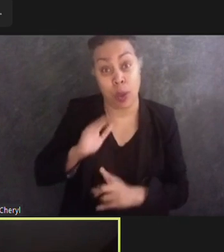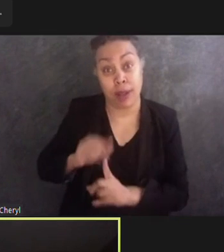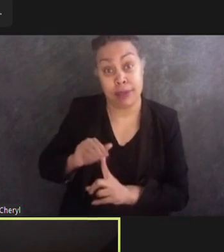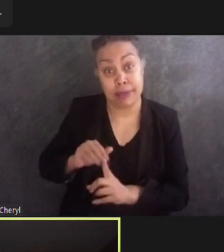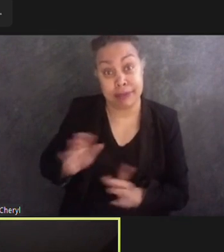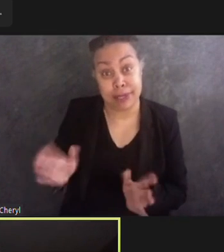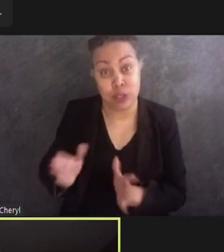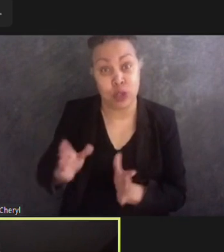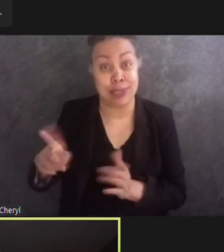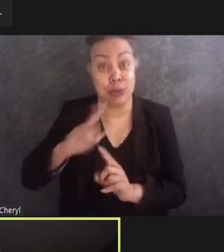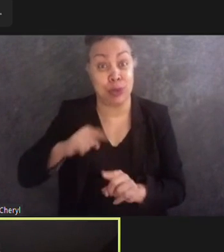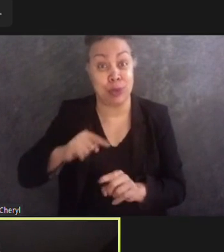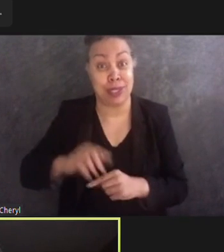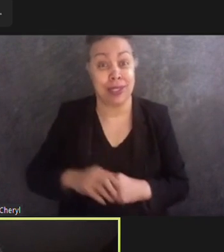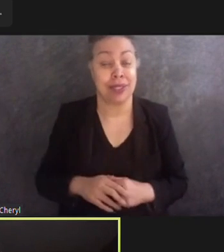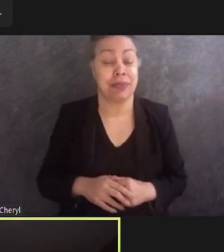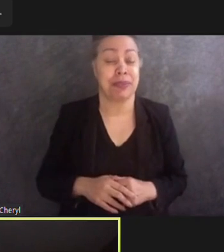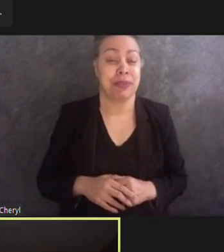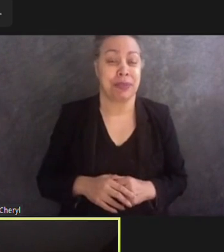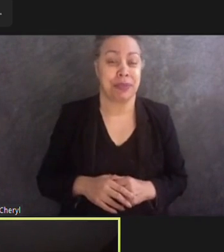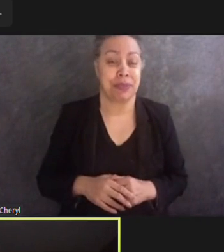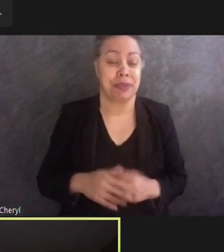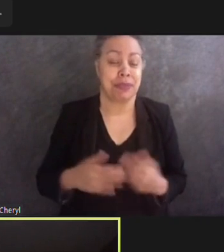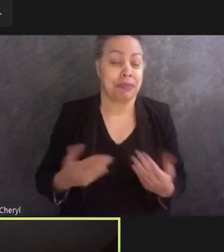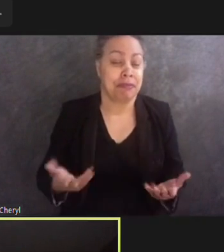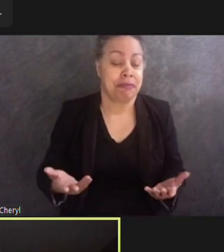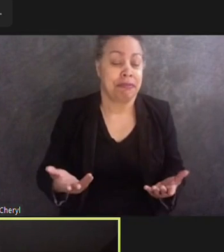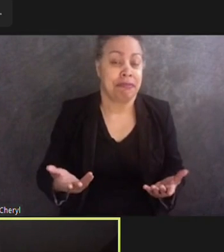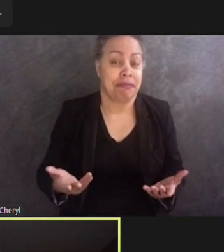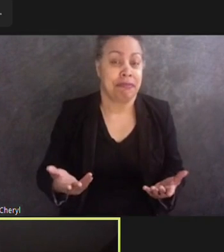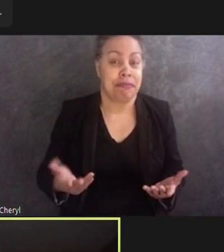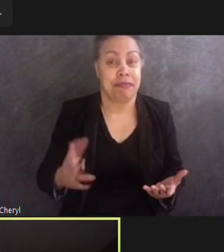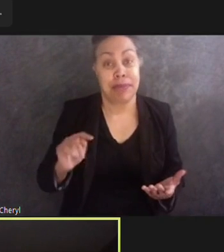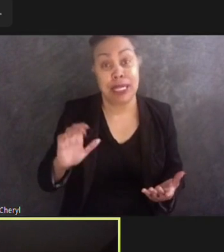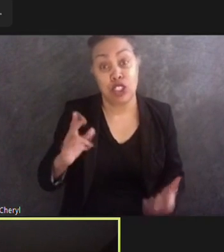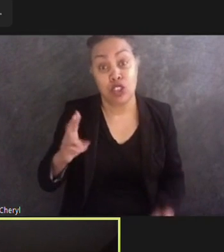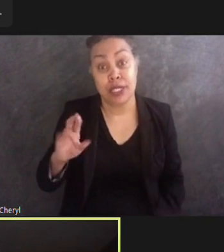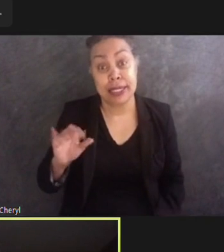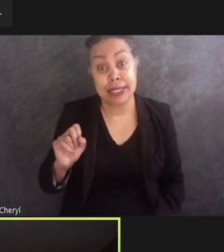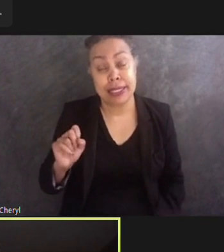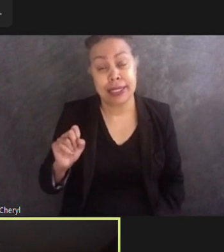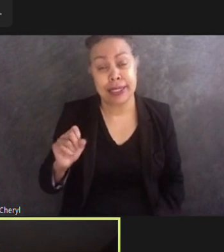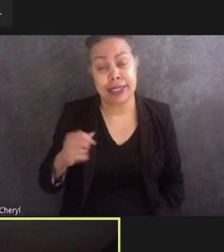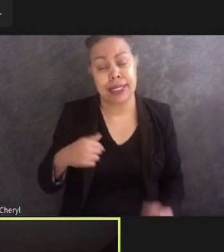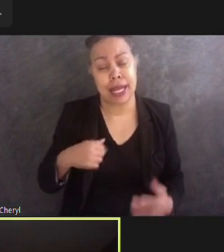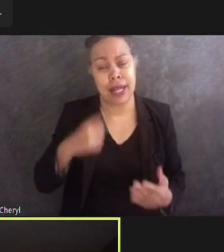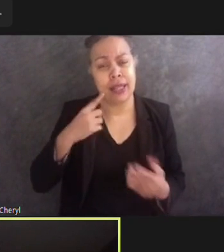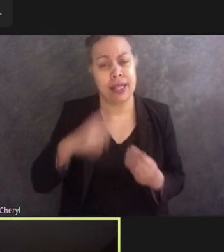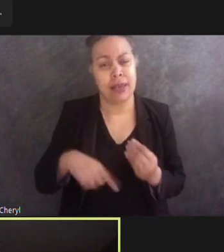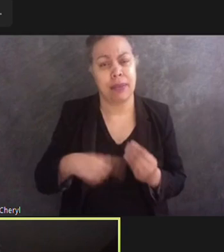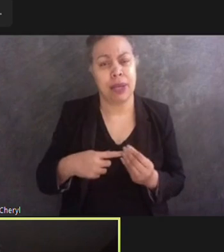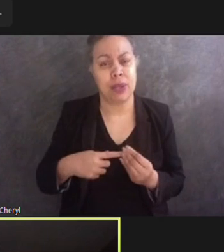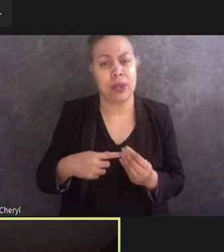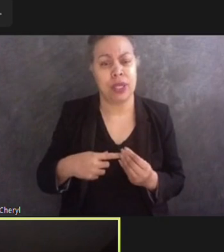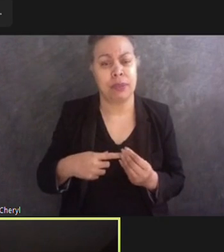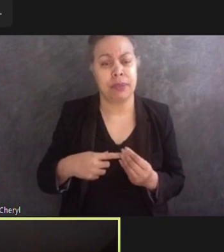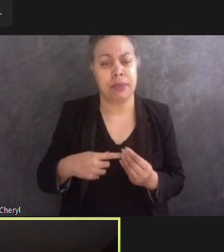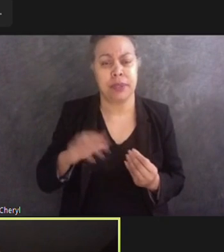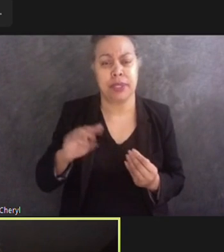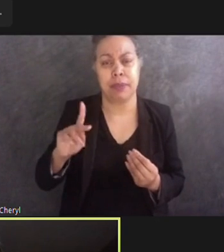But, you know, Chris, it makes me think about Mike DeLand all those